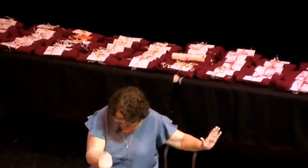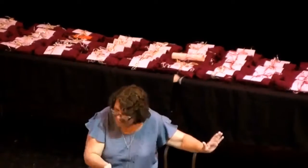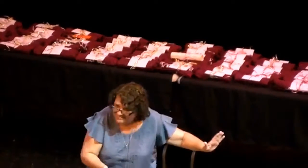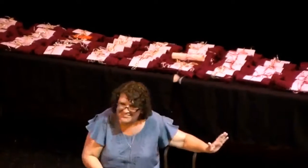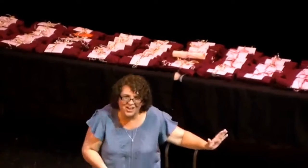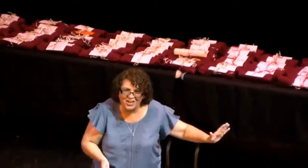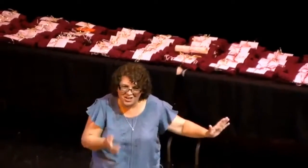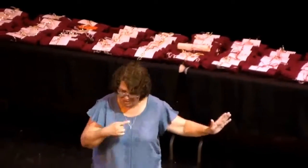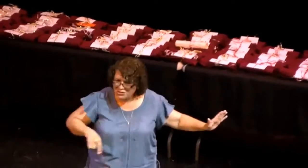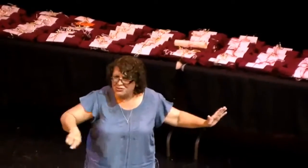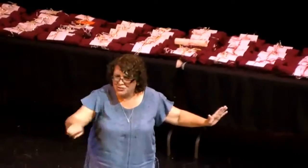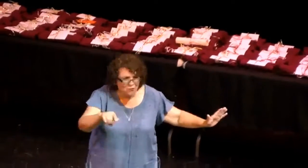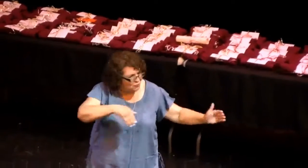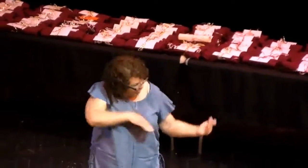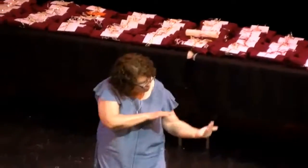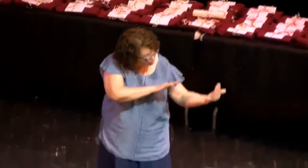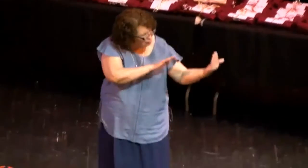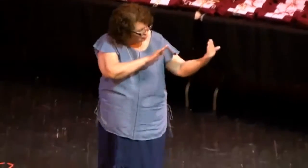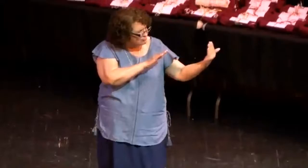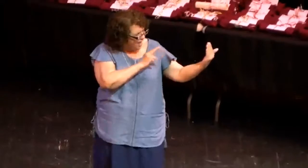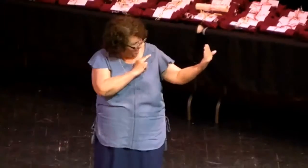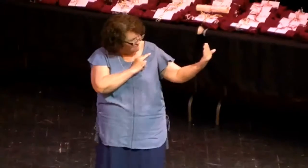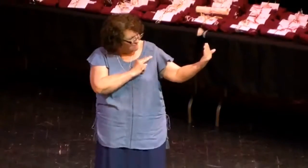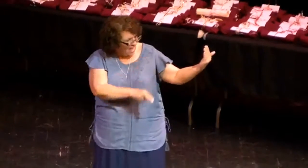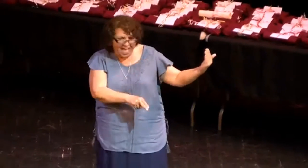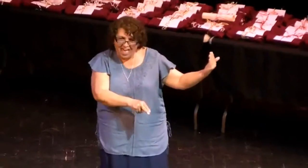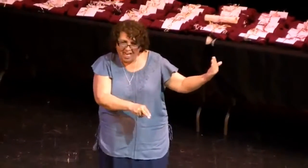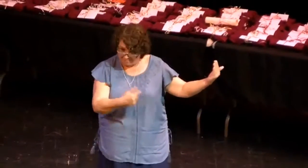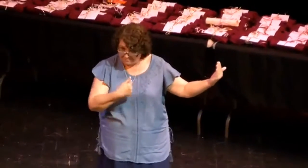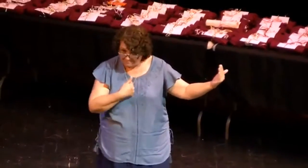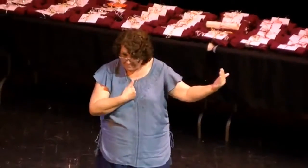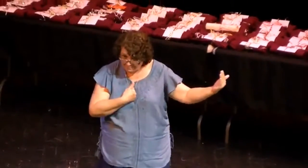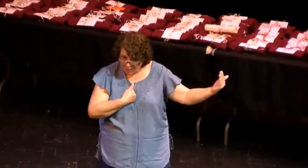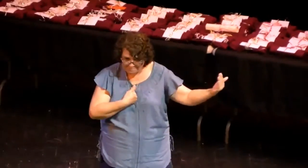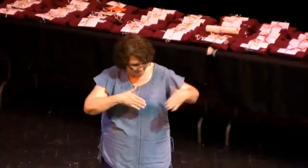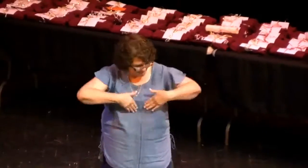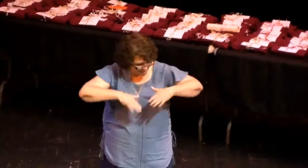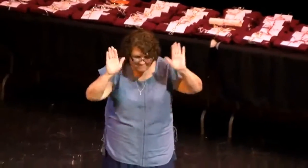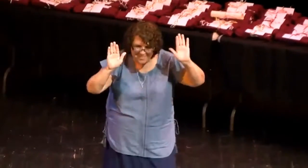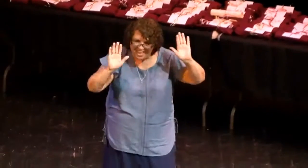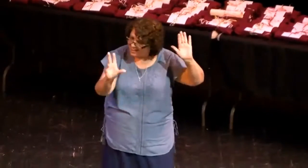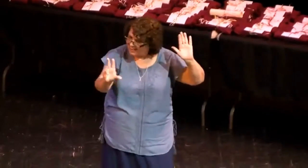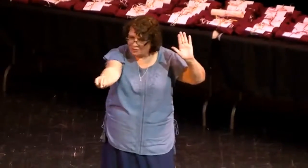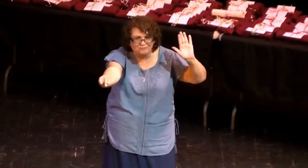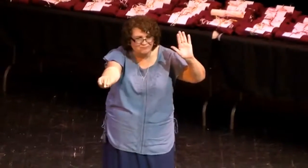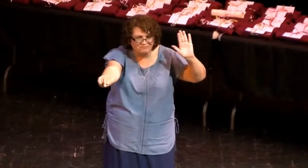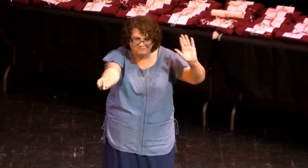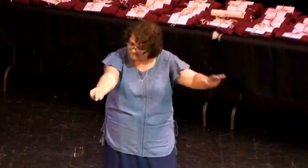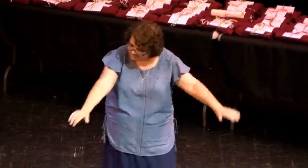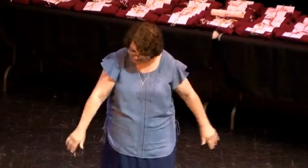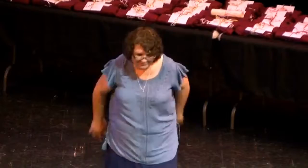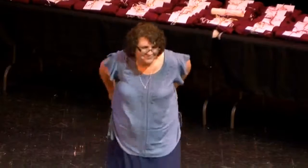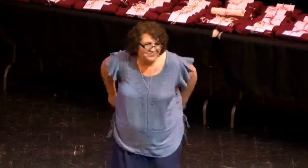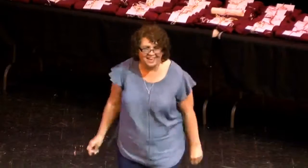You can stand me up in the gates of hell. want back then.